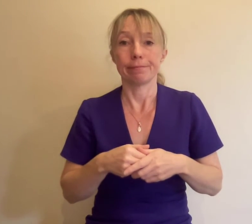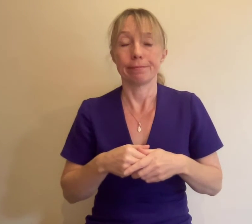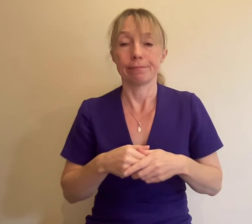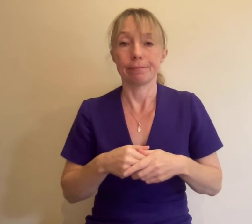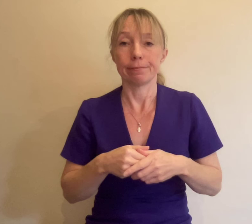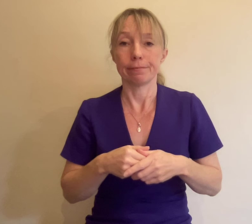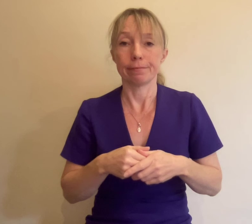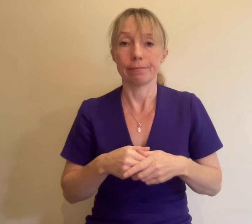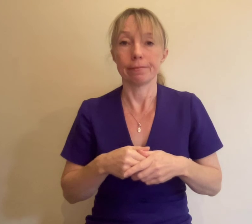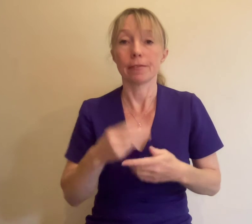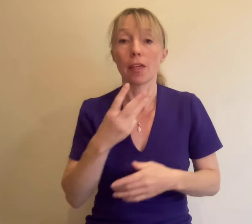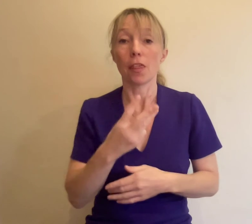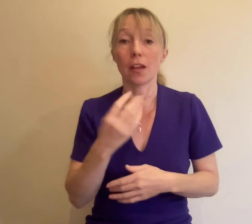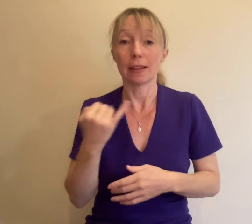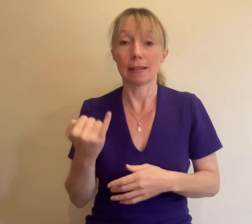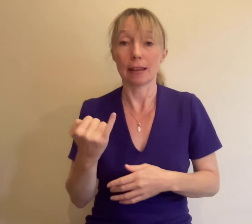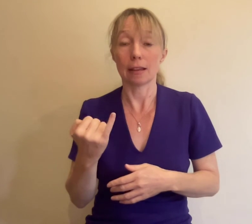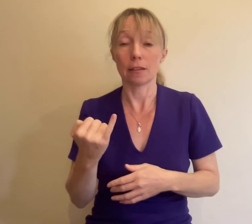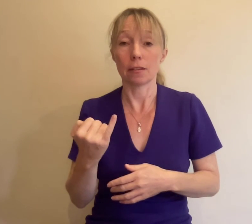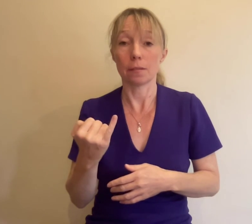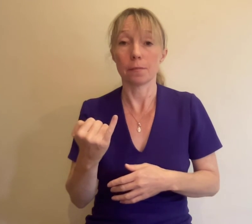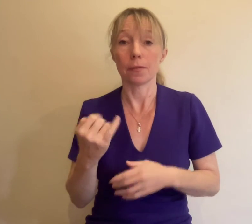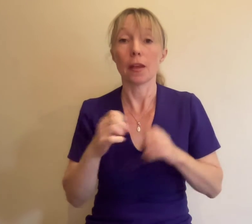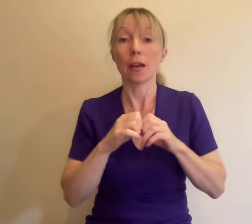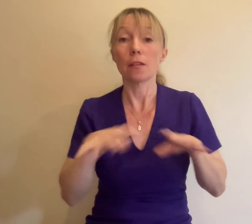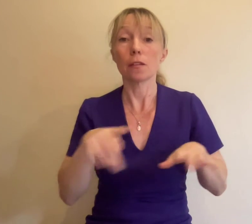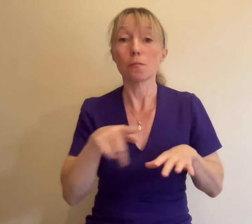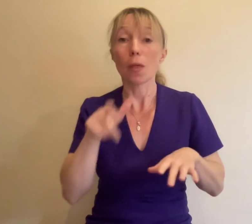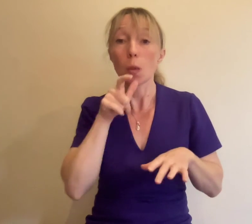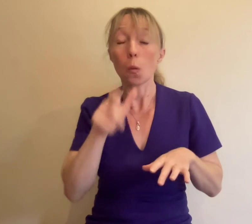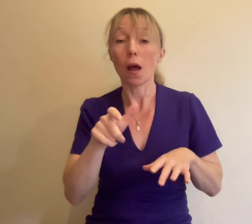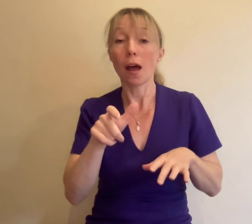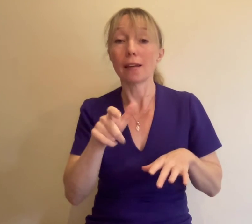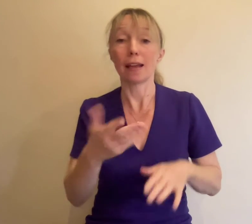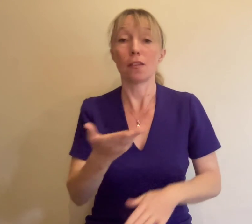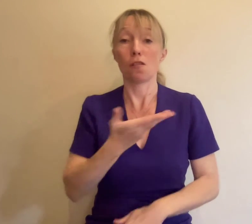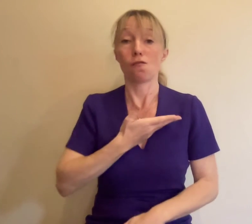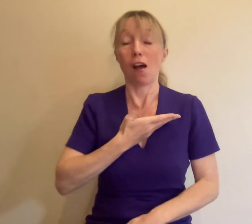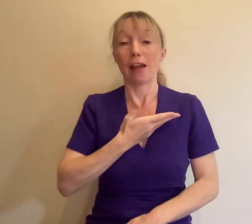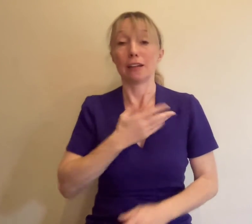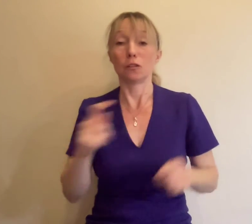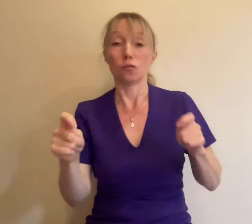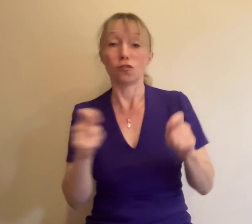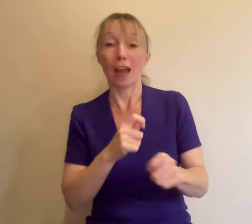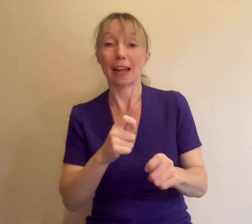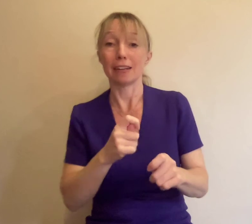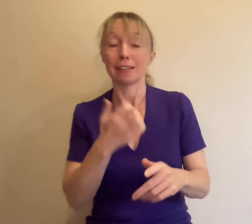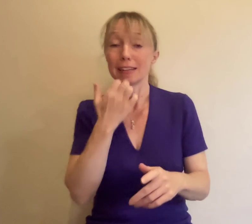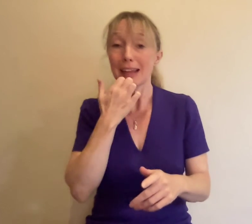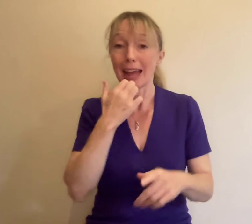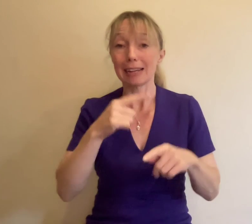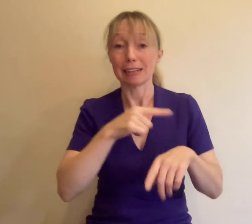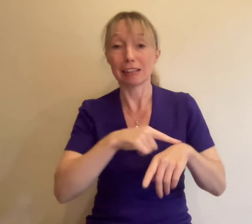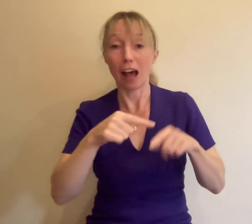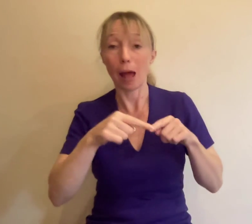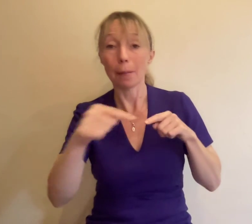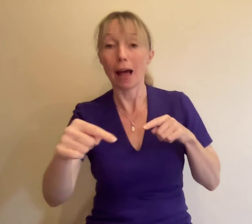36. Spread the word reserves the right to alter dates, timeline and terms and conditions stated above should it be